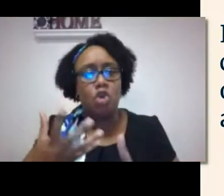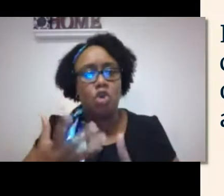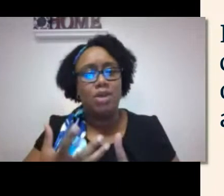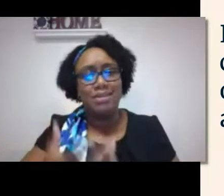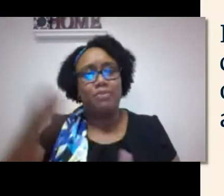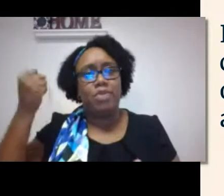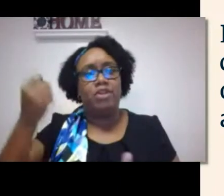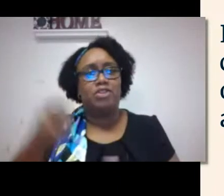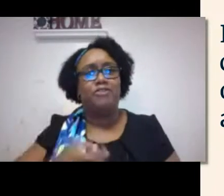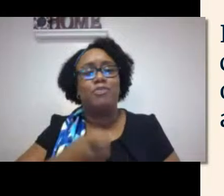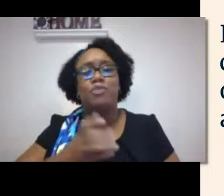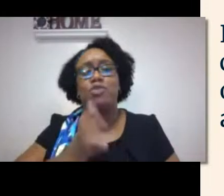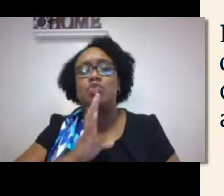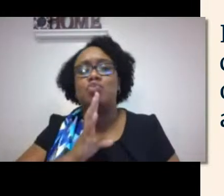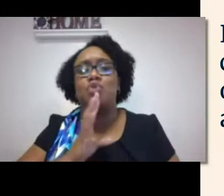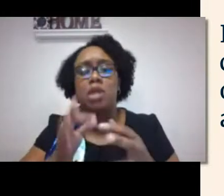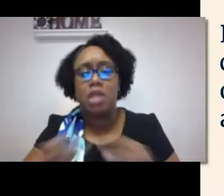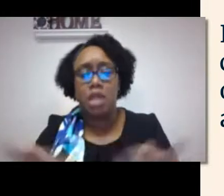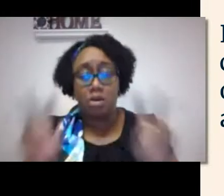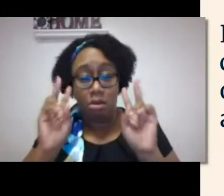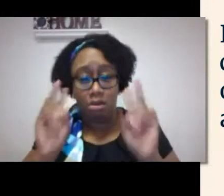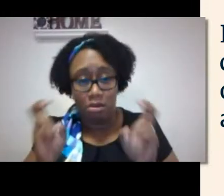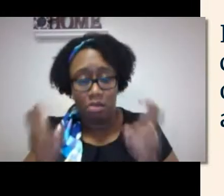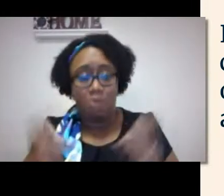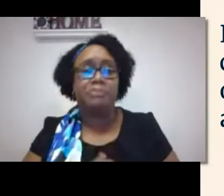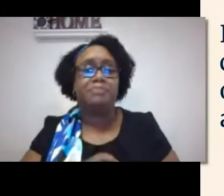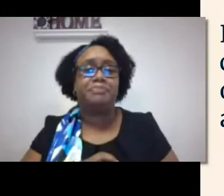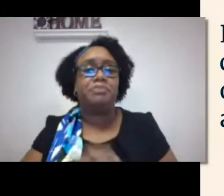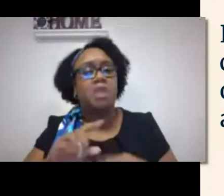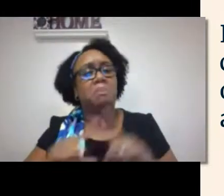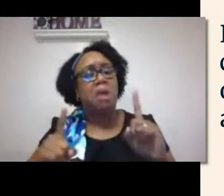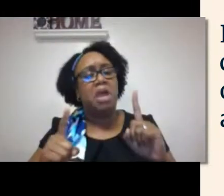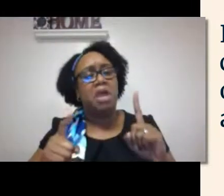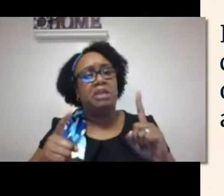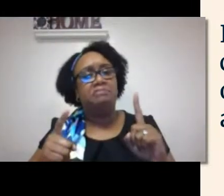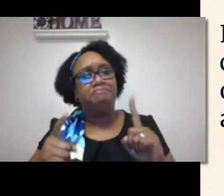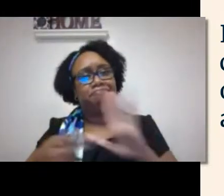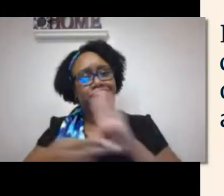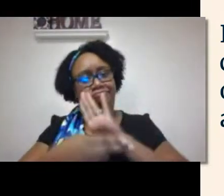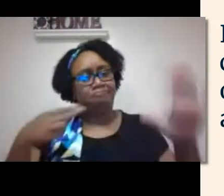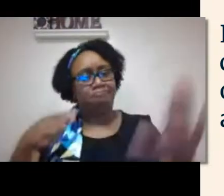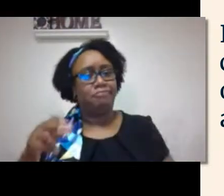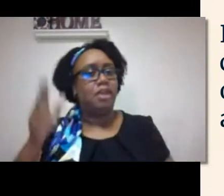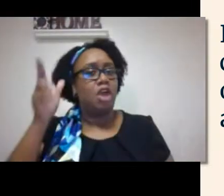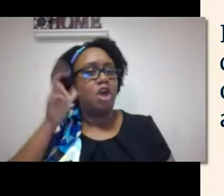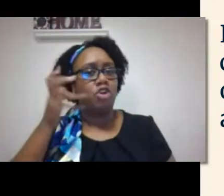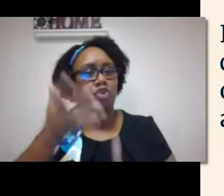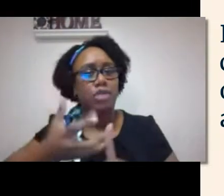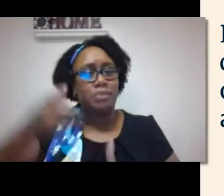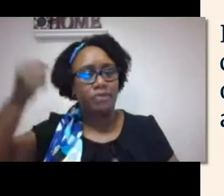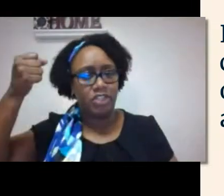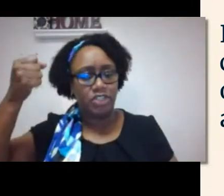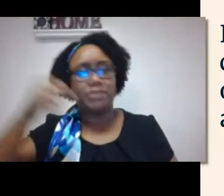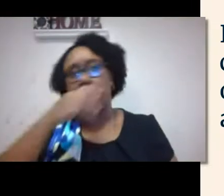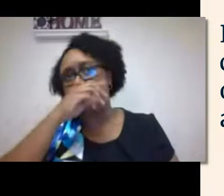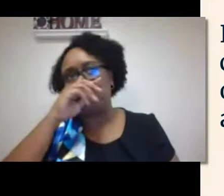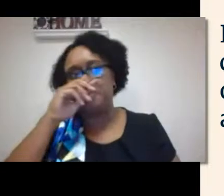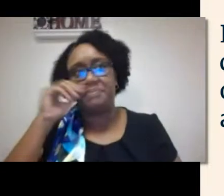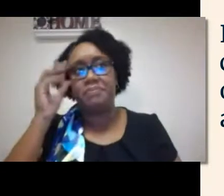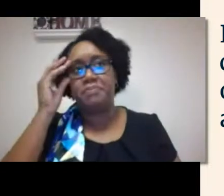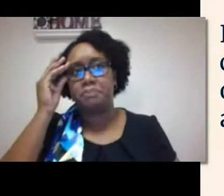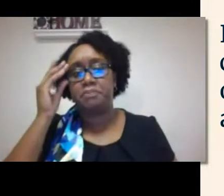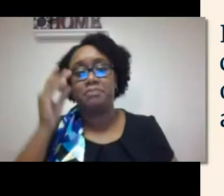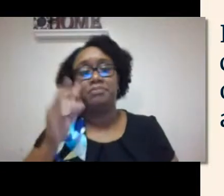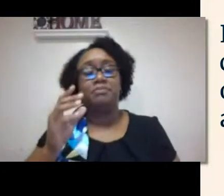not hearing or being able to discriminate speech or sounds that are produced by speech. That is auditory deprivation.